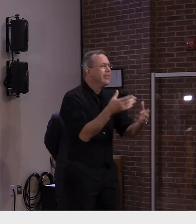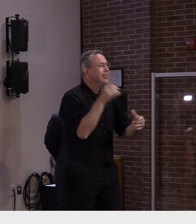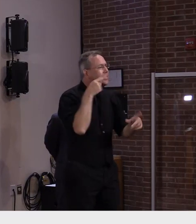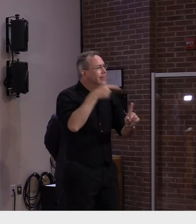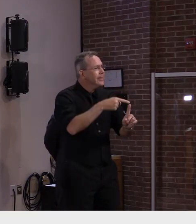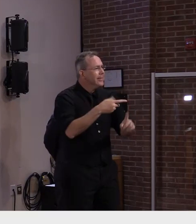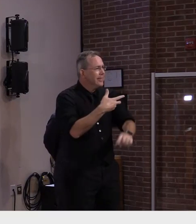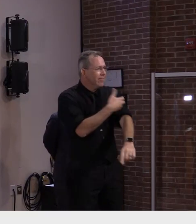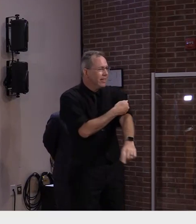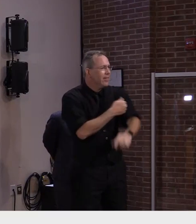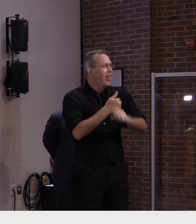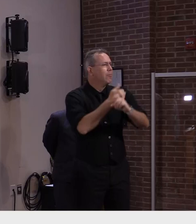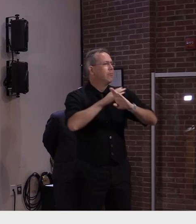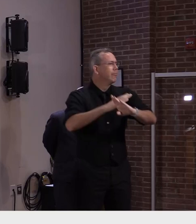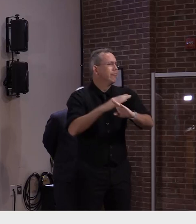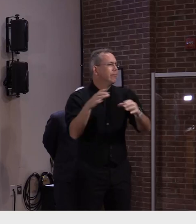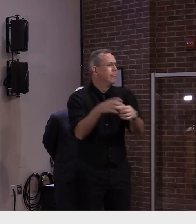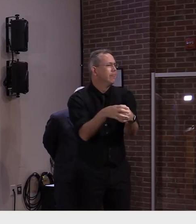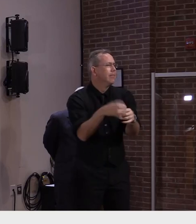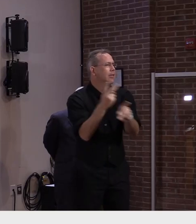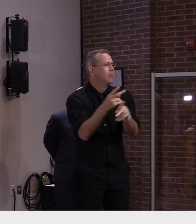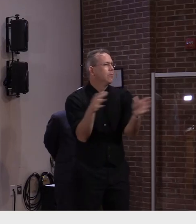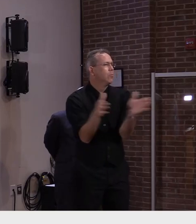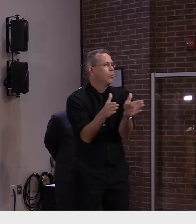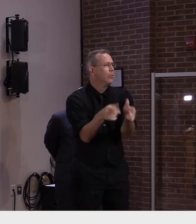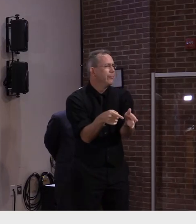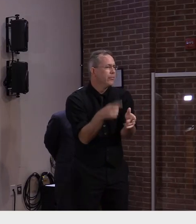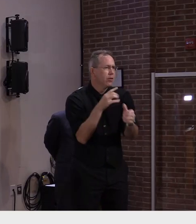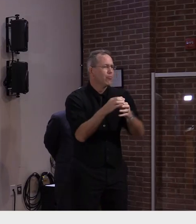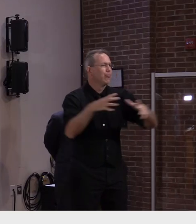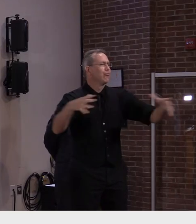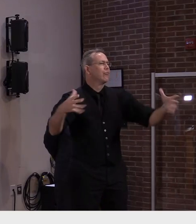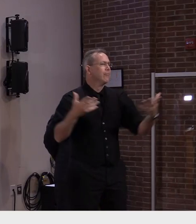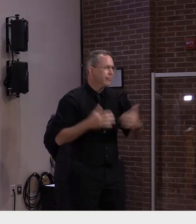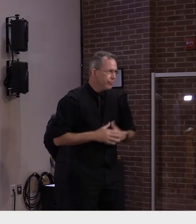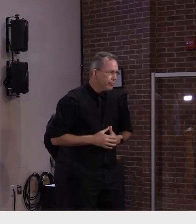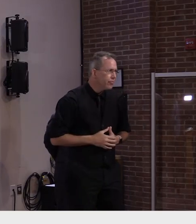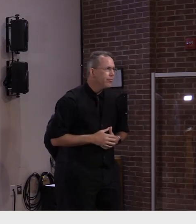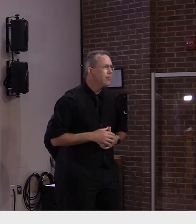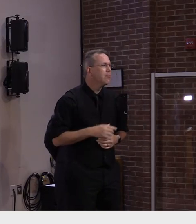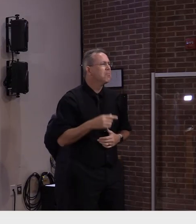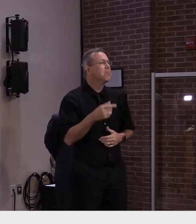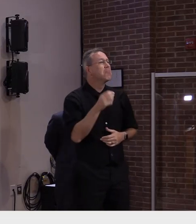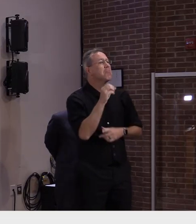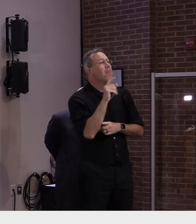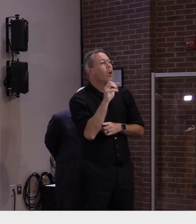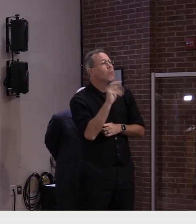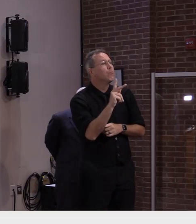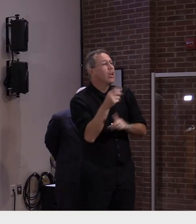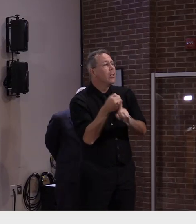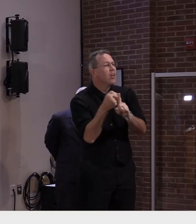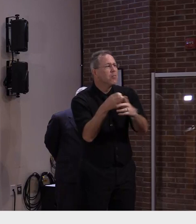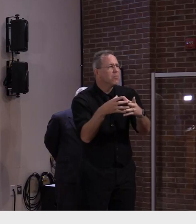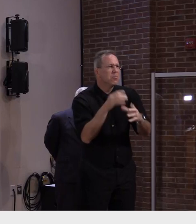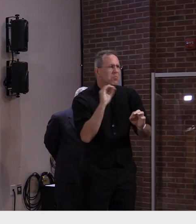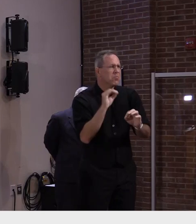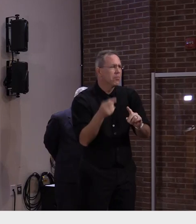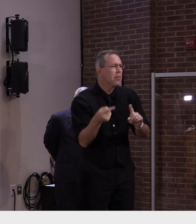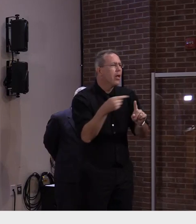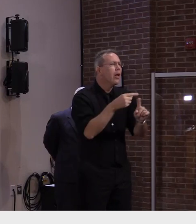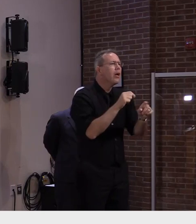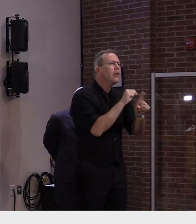We see far more what we call situations, which are just a cluster of a couple of cases or a specific